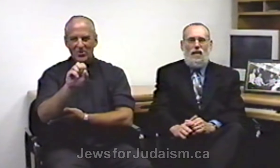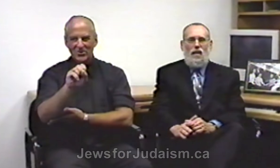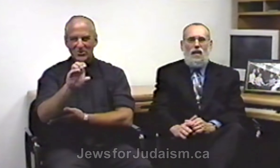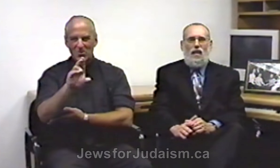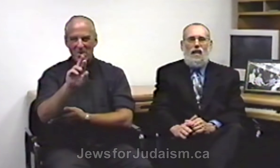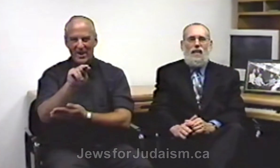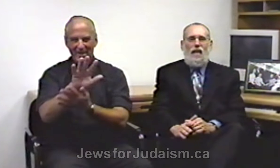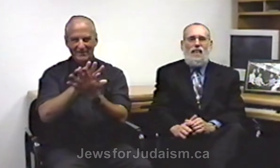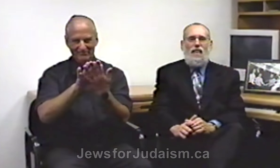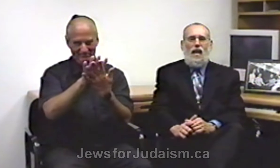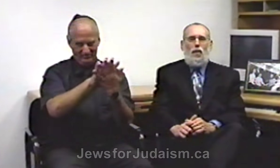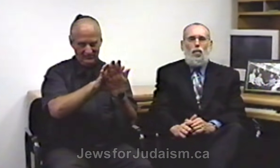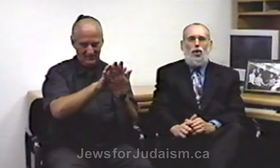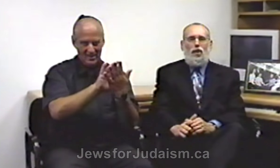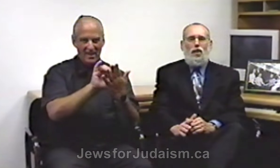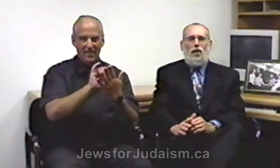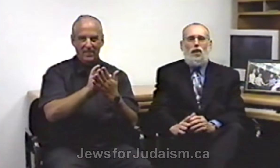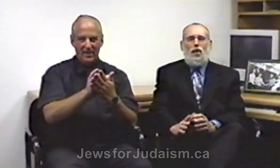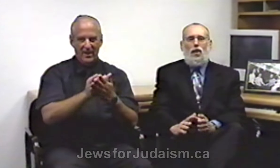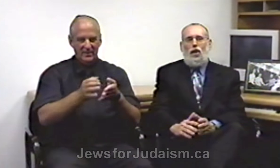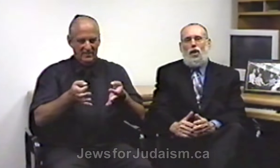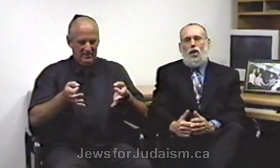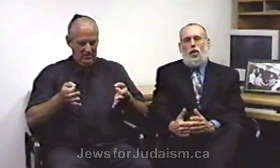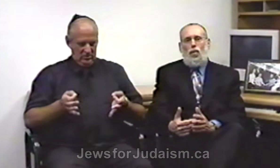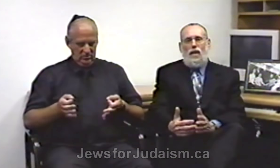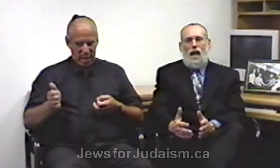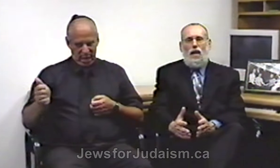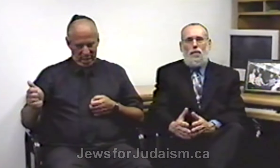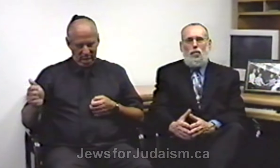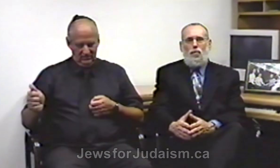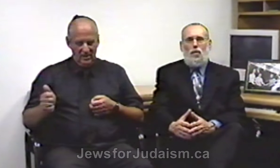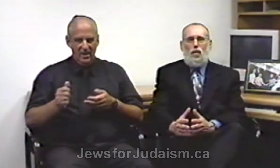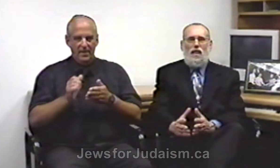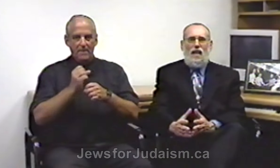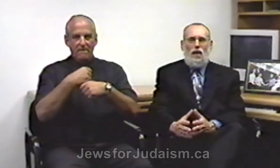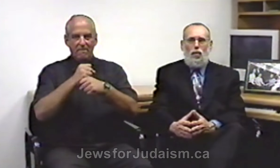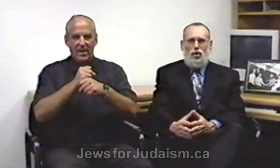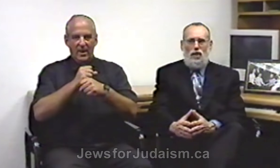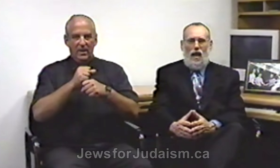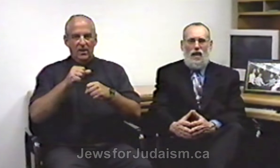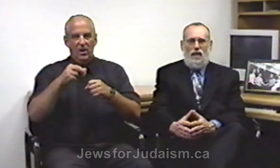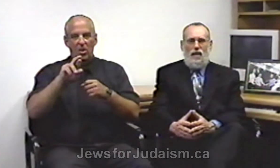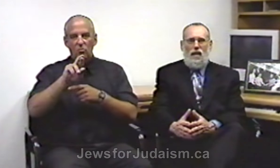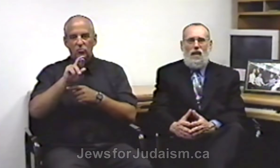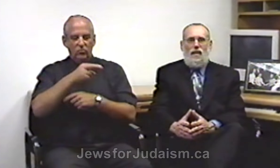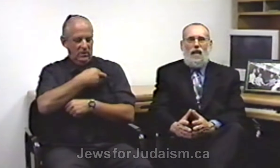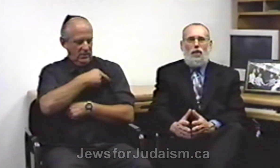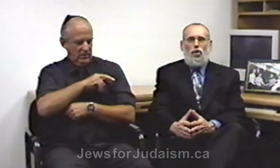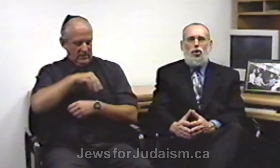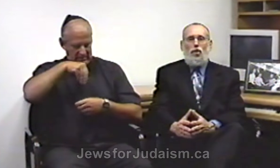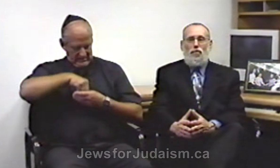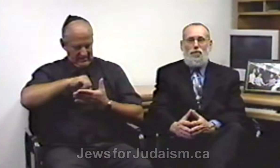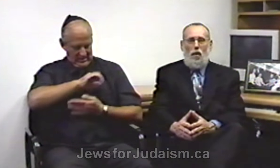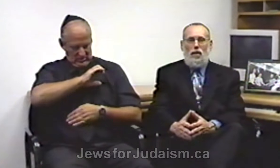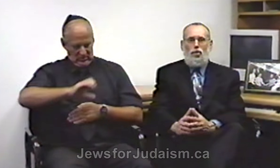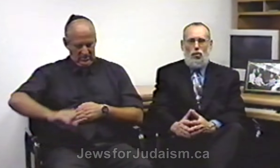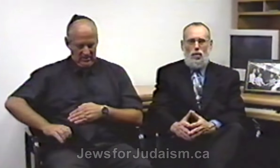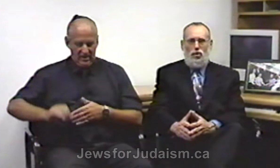that they would create a movement within Christianity that looked very Jewish